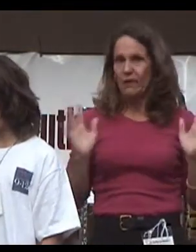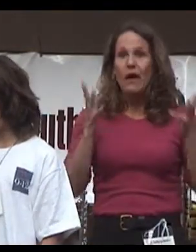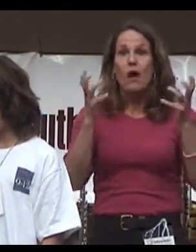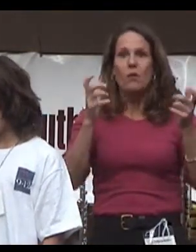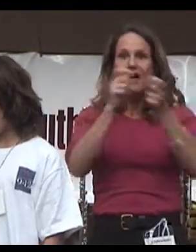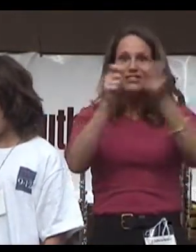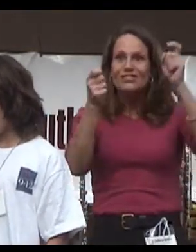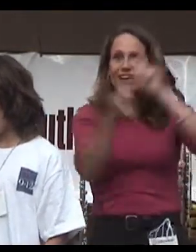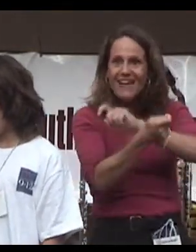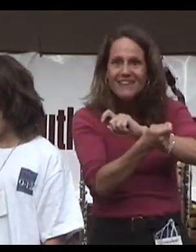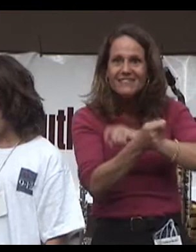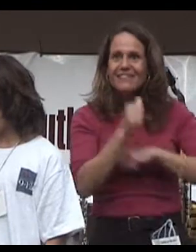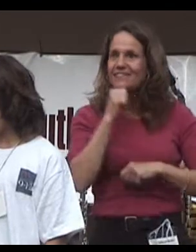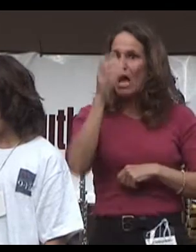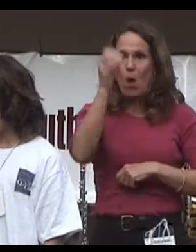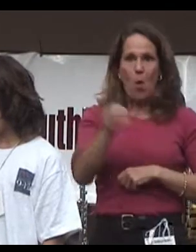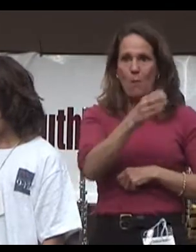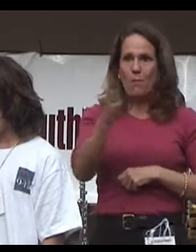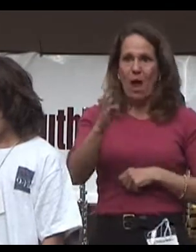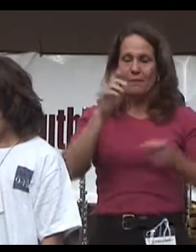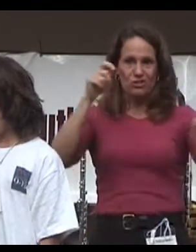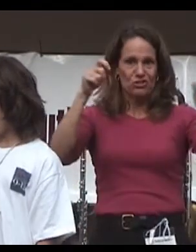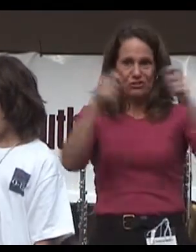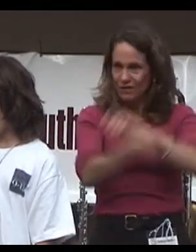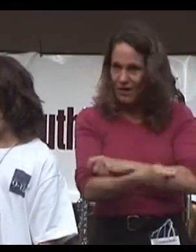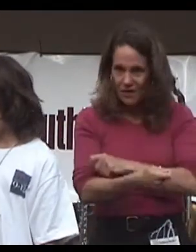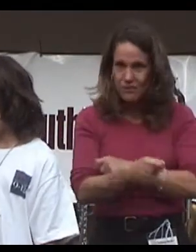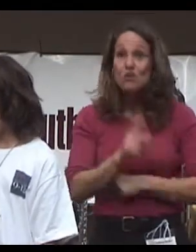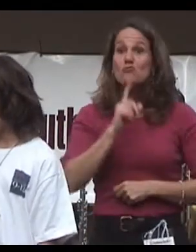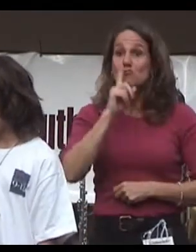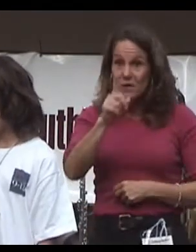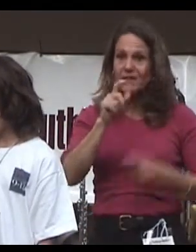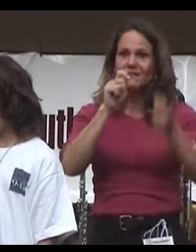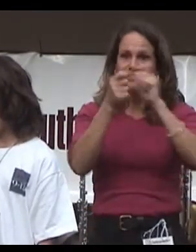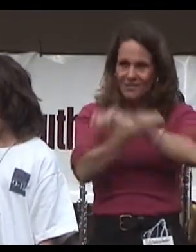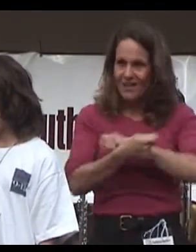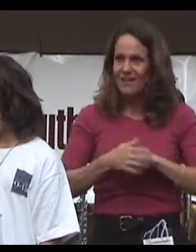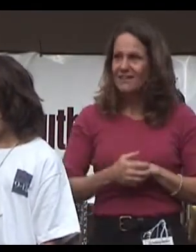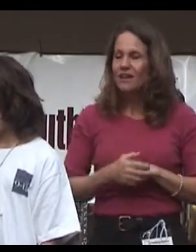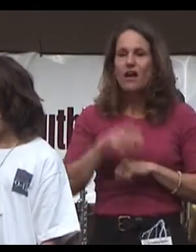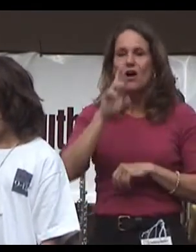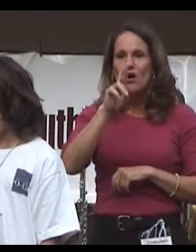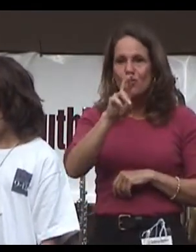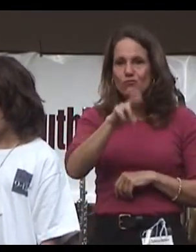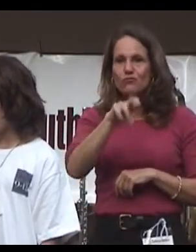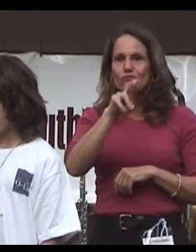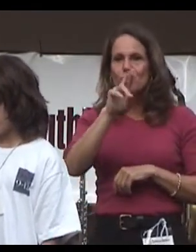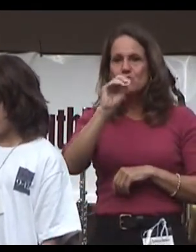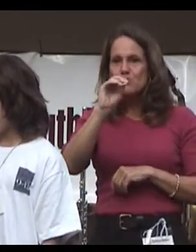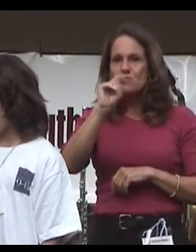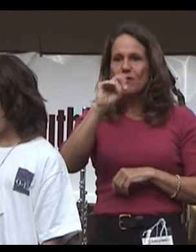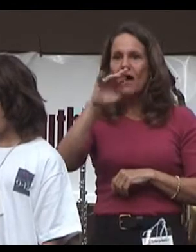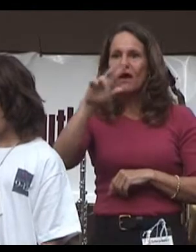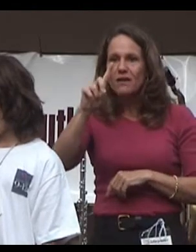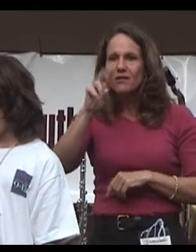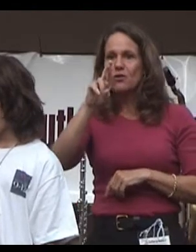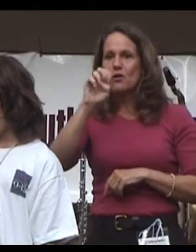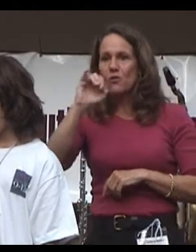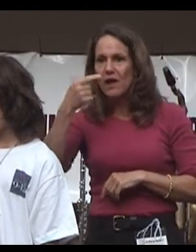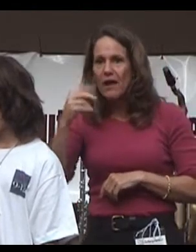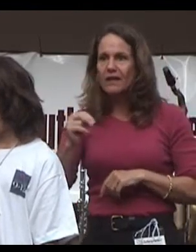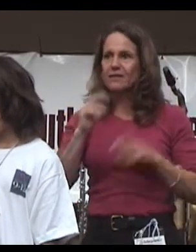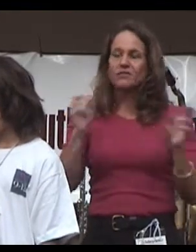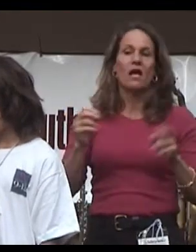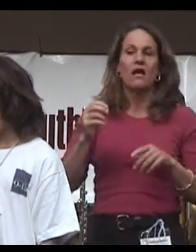change. Not Obama change. Real change. Ronald Reagan change. Poor